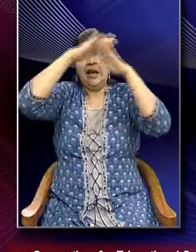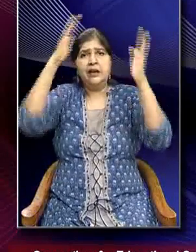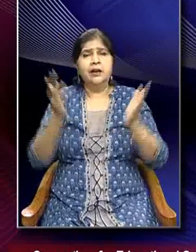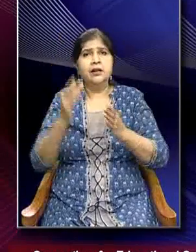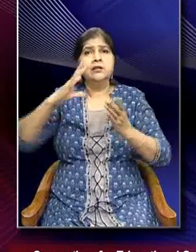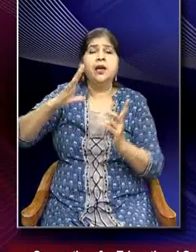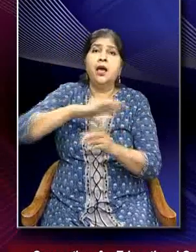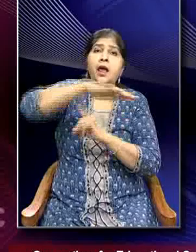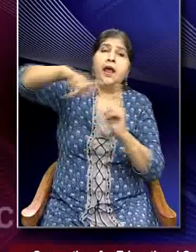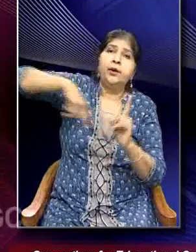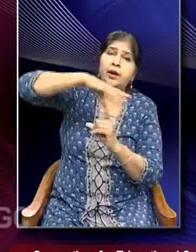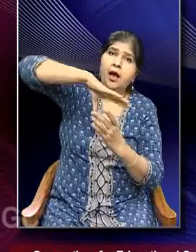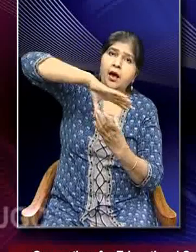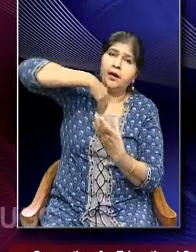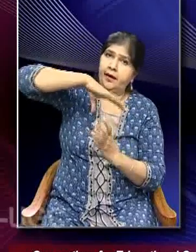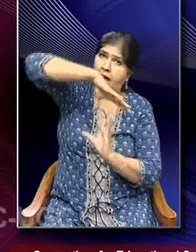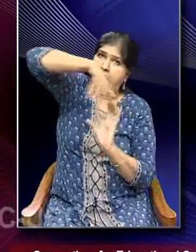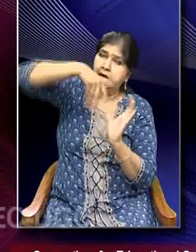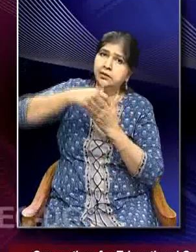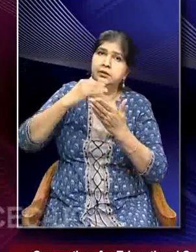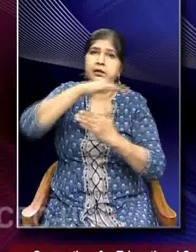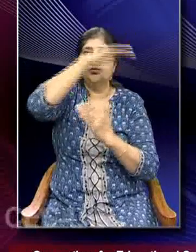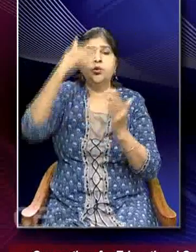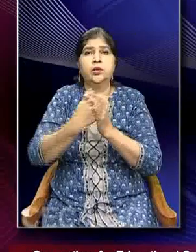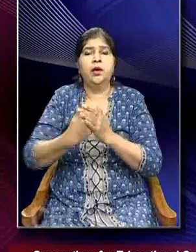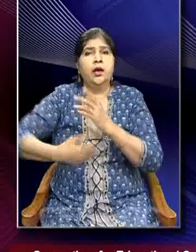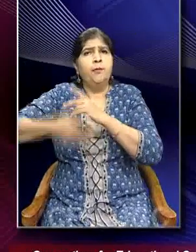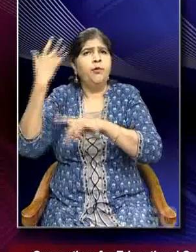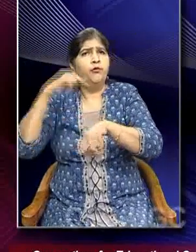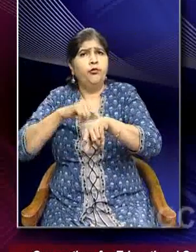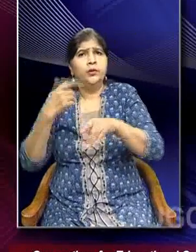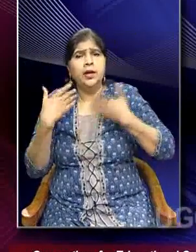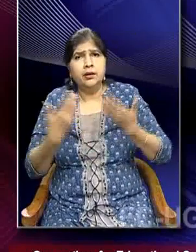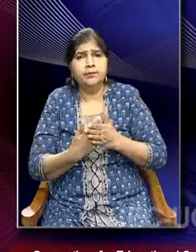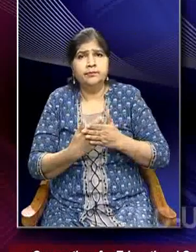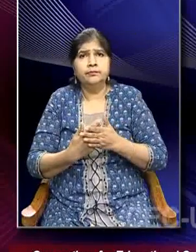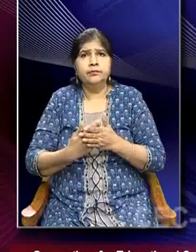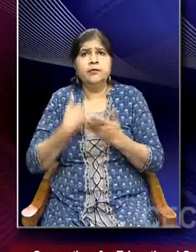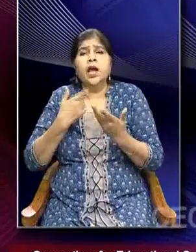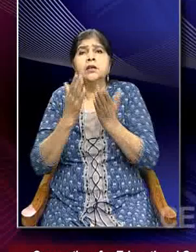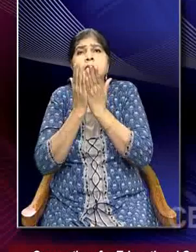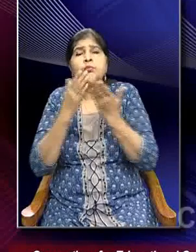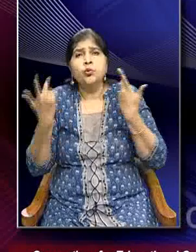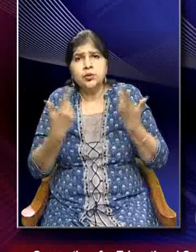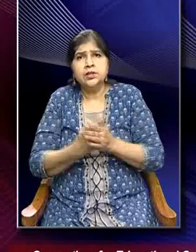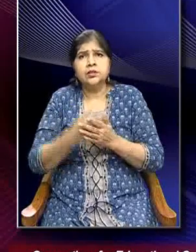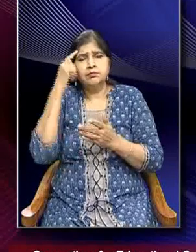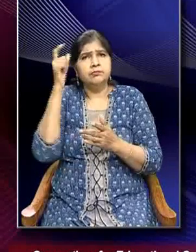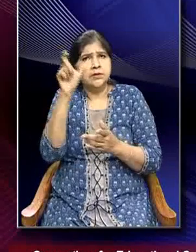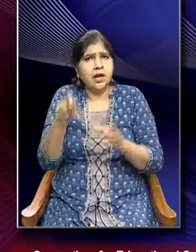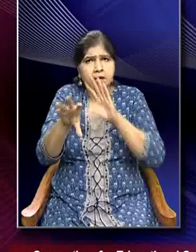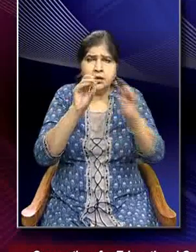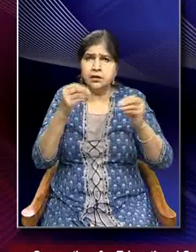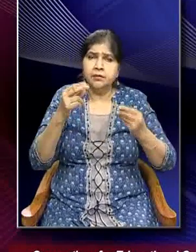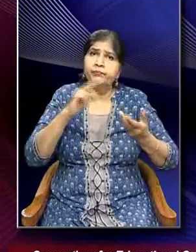Earth's atmosphere. Since the pre-industrial period, when we go by some important data from NASA